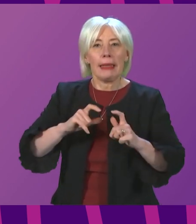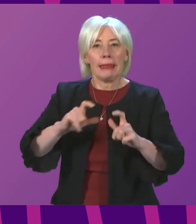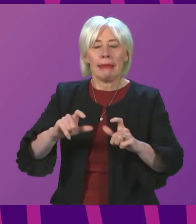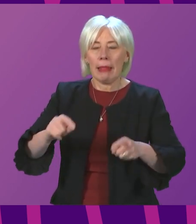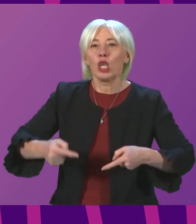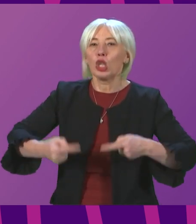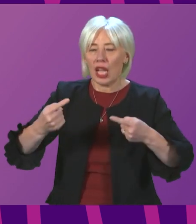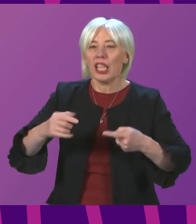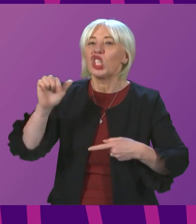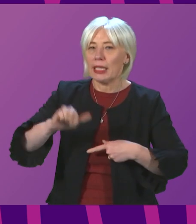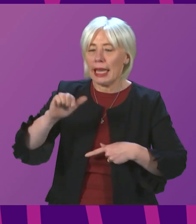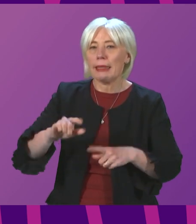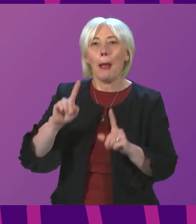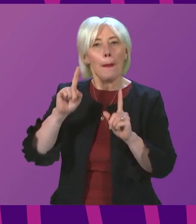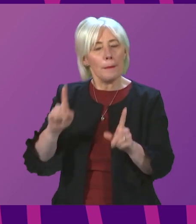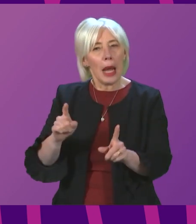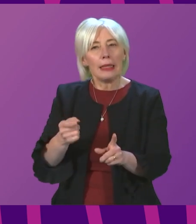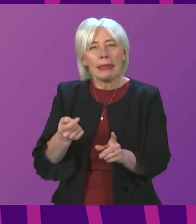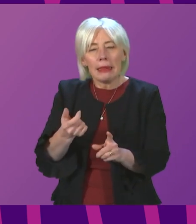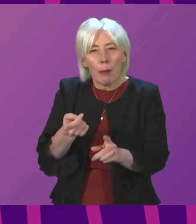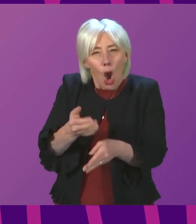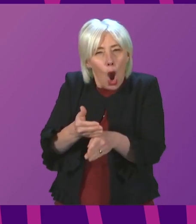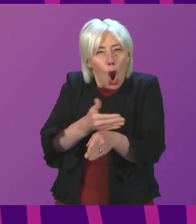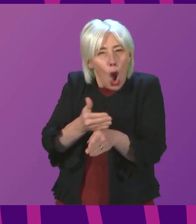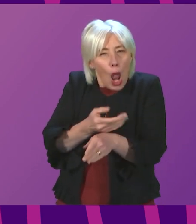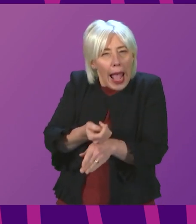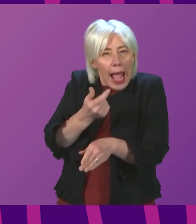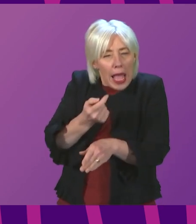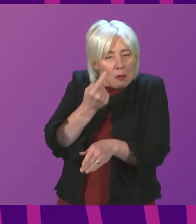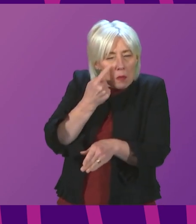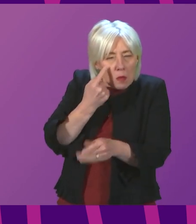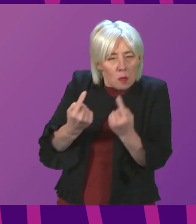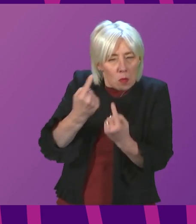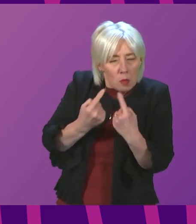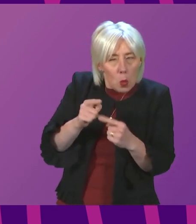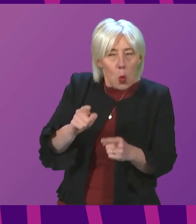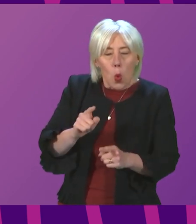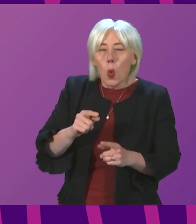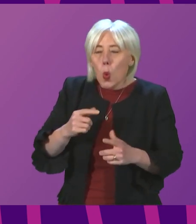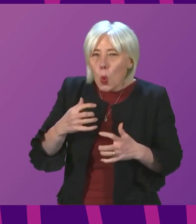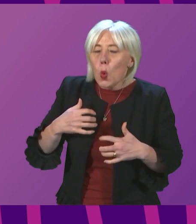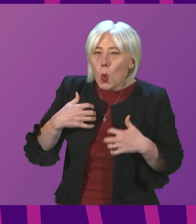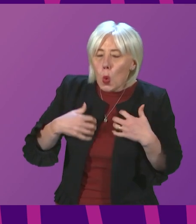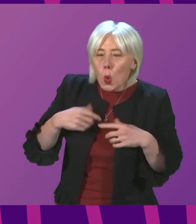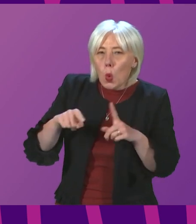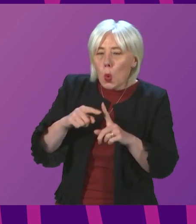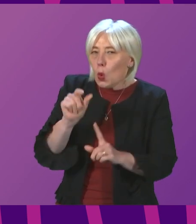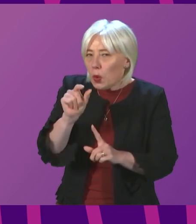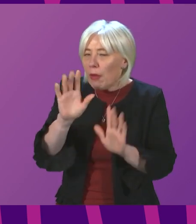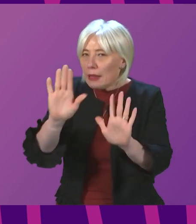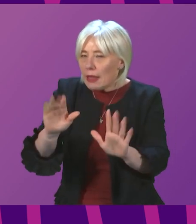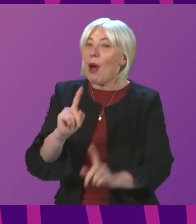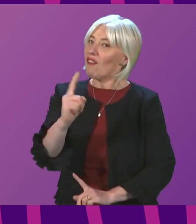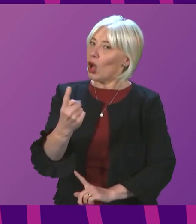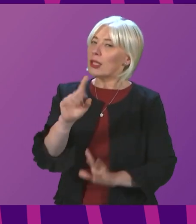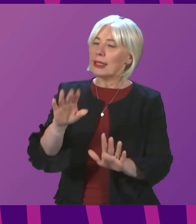challenging. There are some very early indications in the data that offer some encouragement. Firstly, while it is always